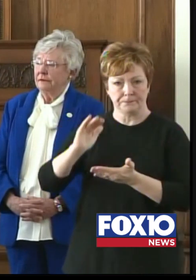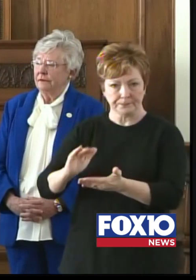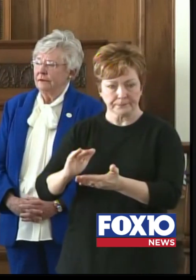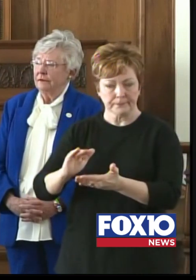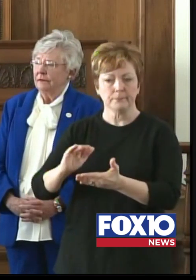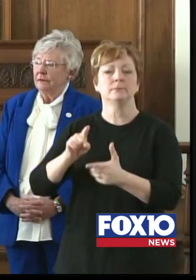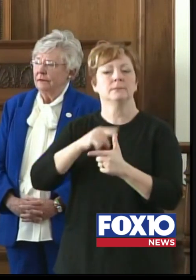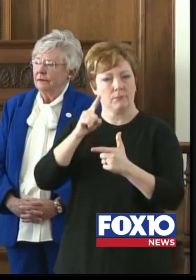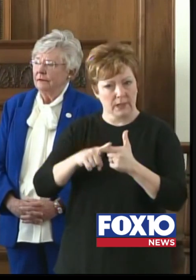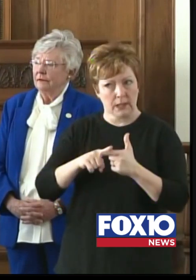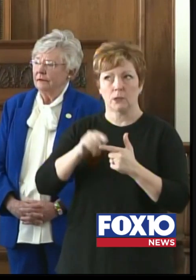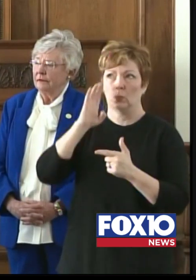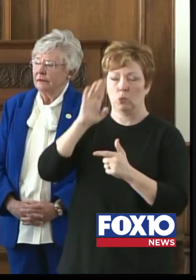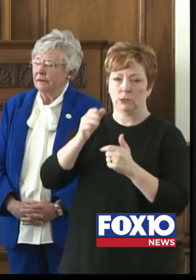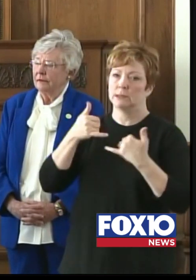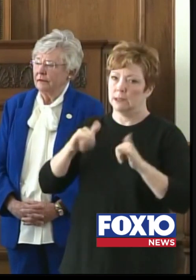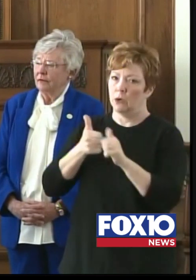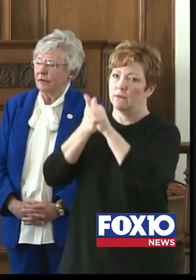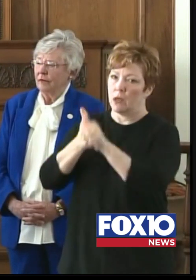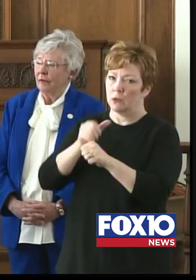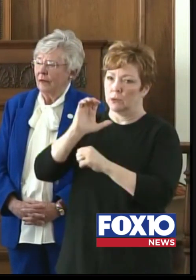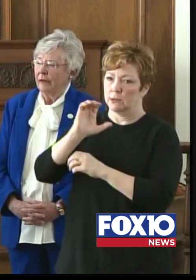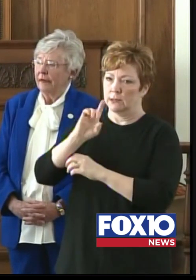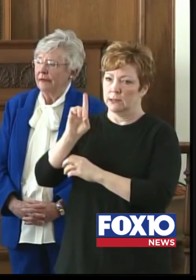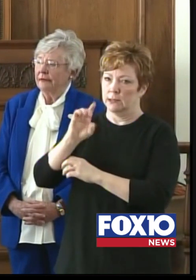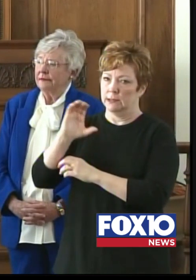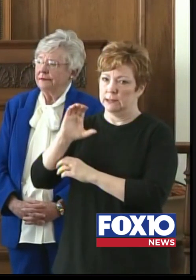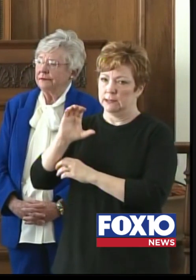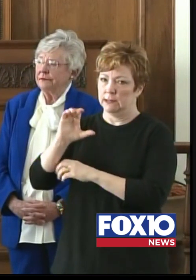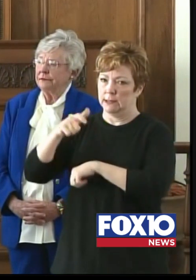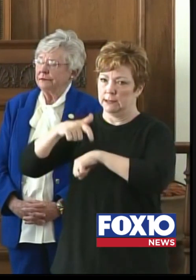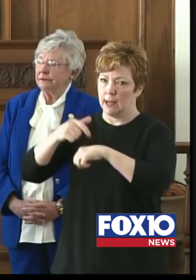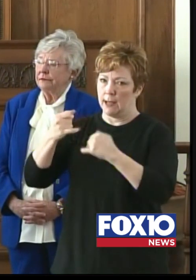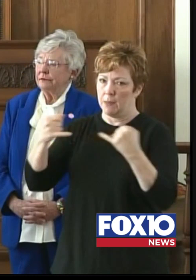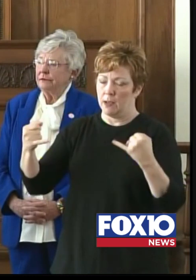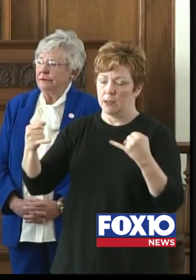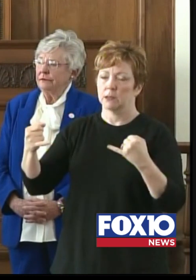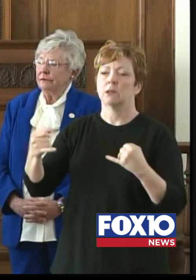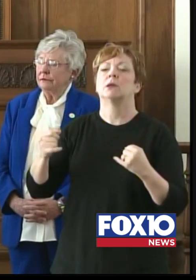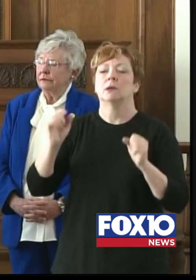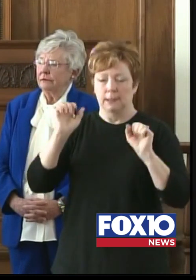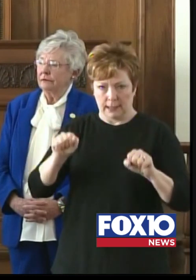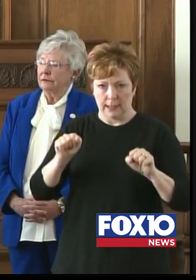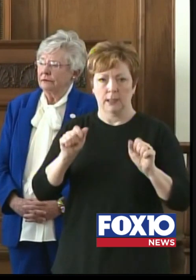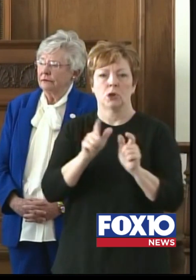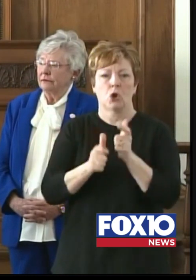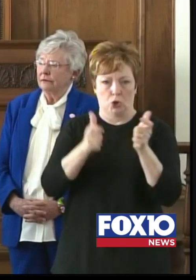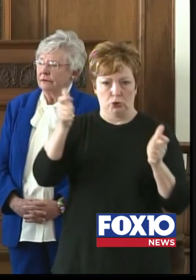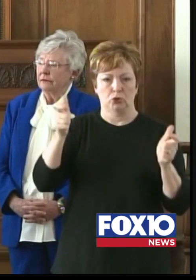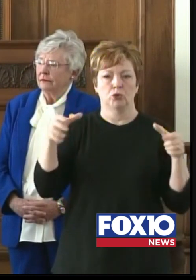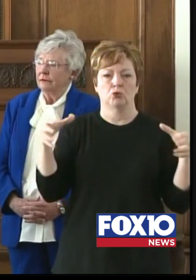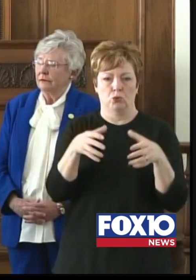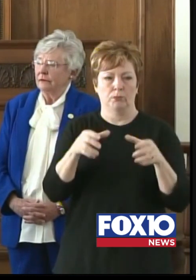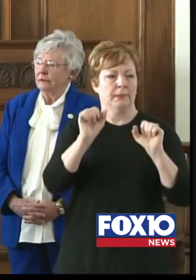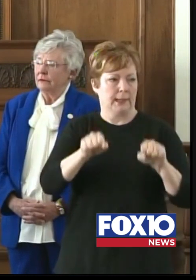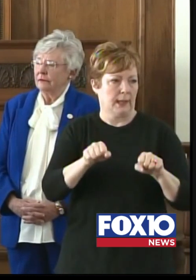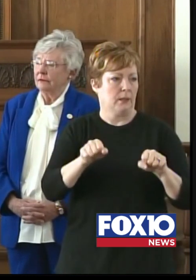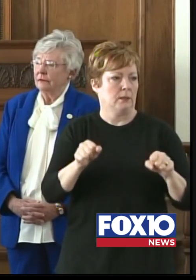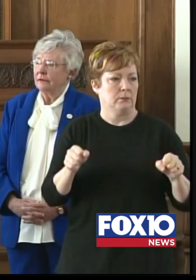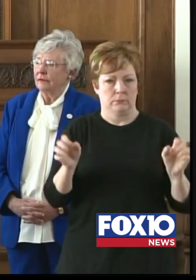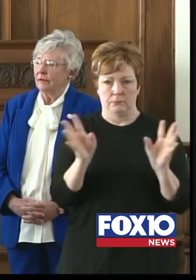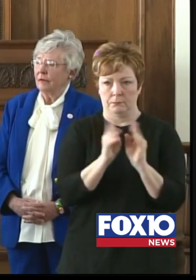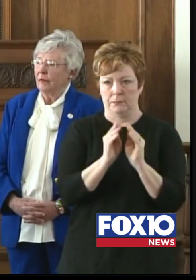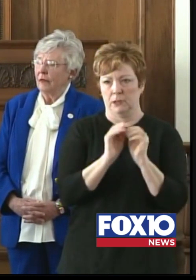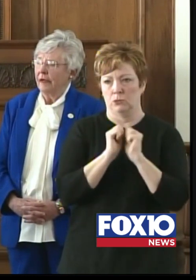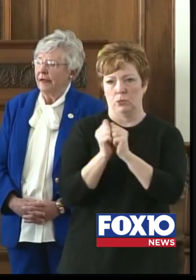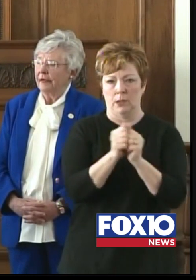accordance with the CDC guidelines and timelines, larger in person groups can safely meet. But to